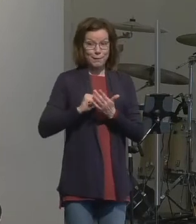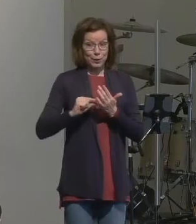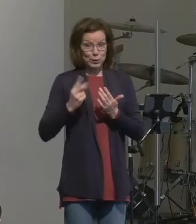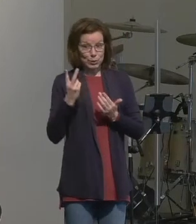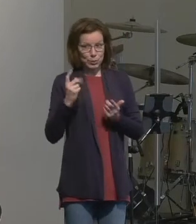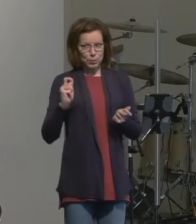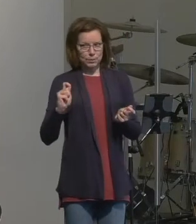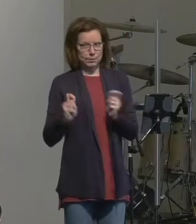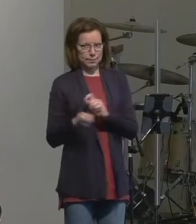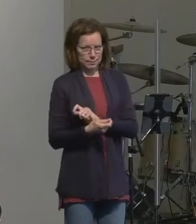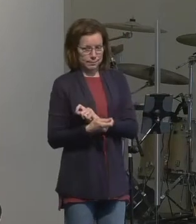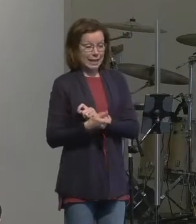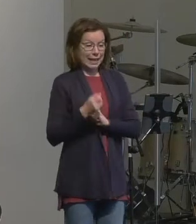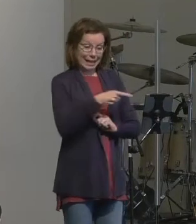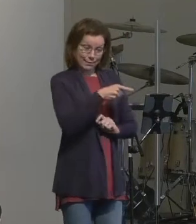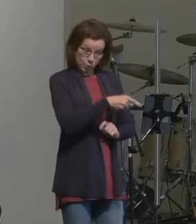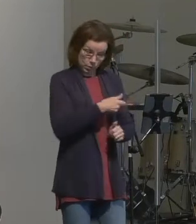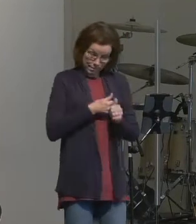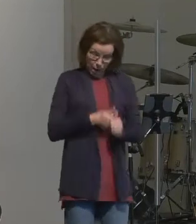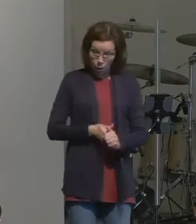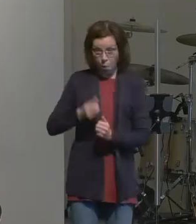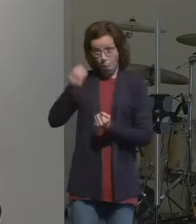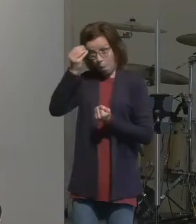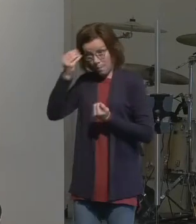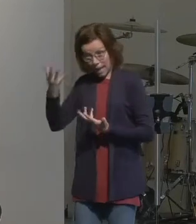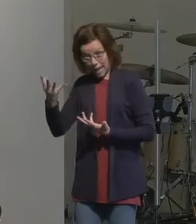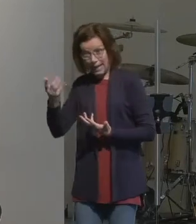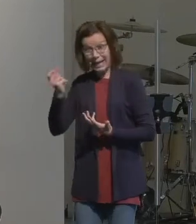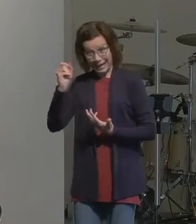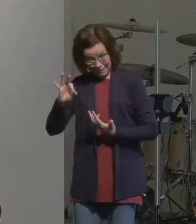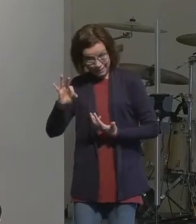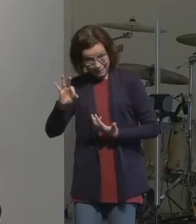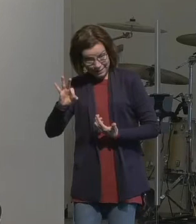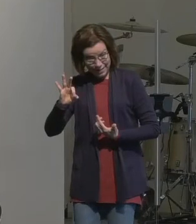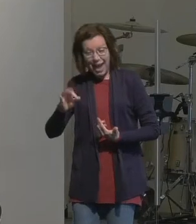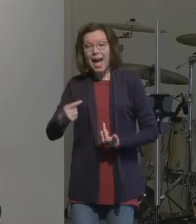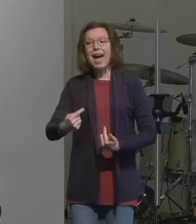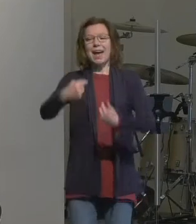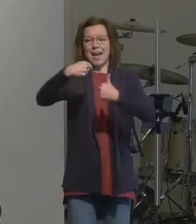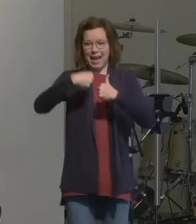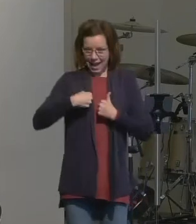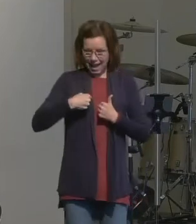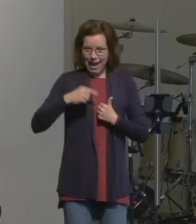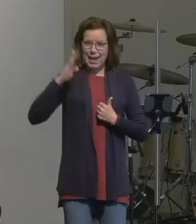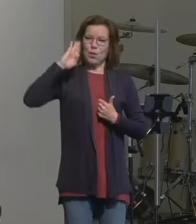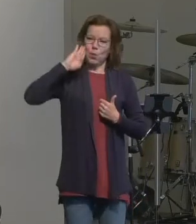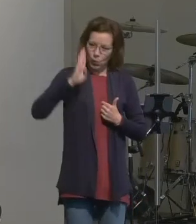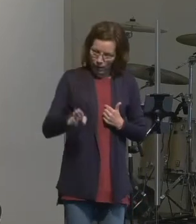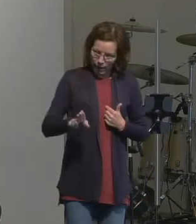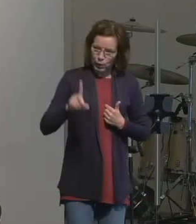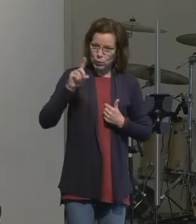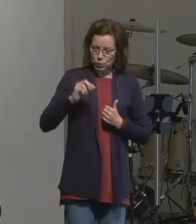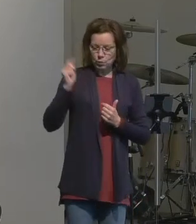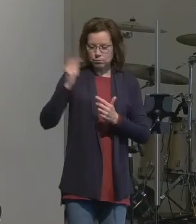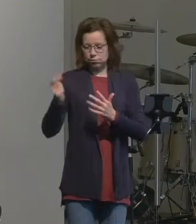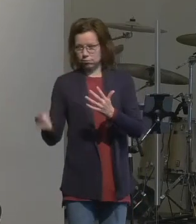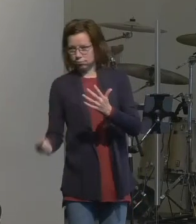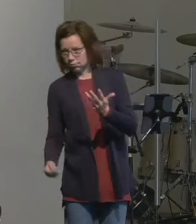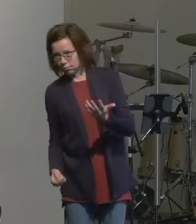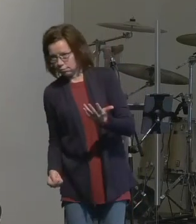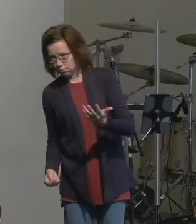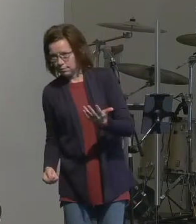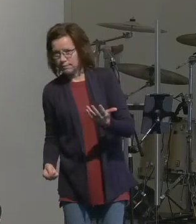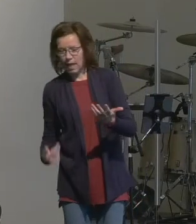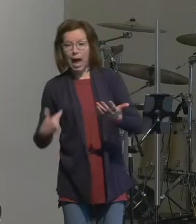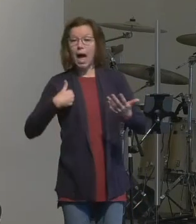you'll walk in obedience verse 2 I will is what God says over and over again one two